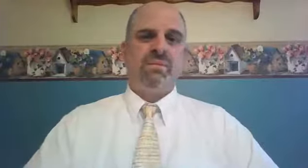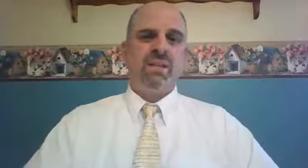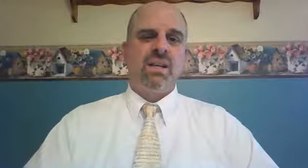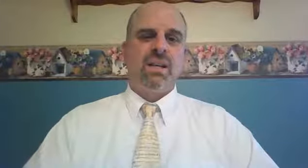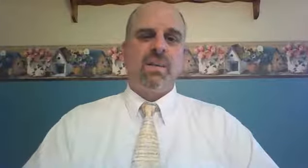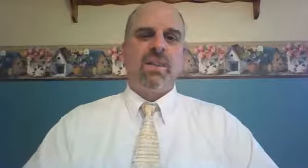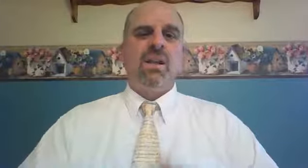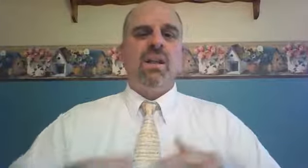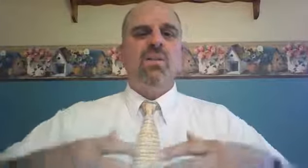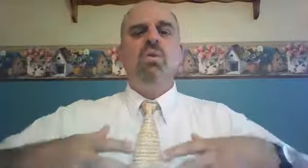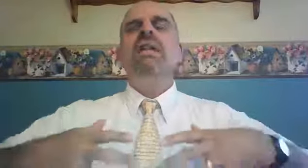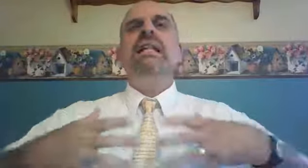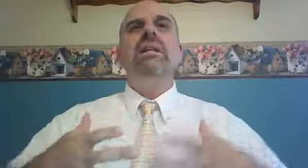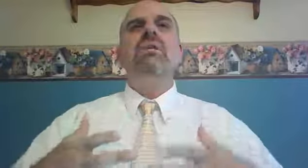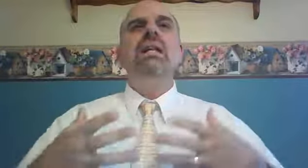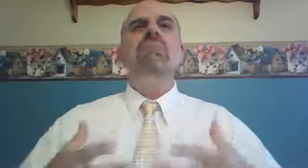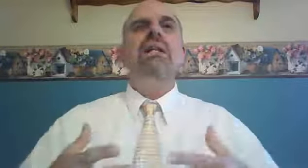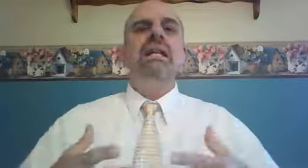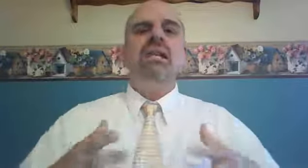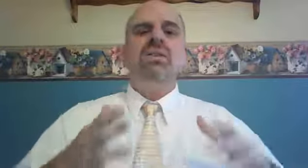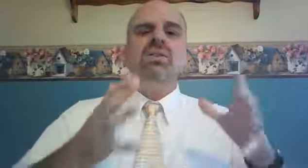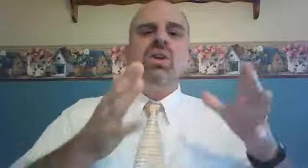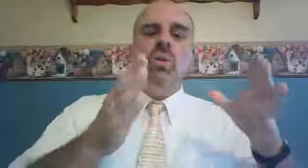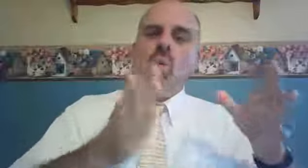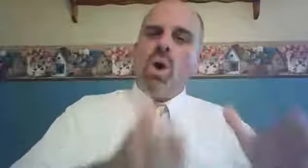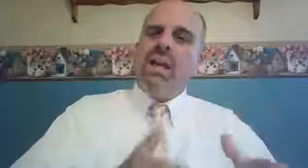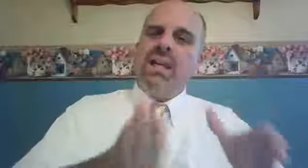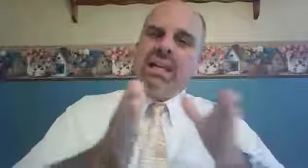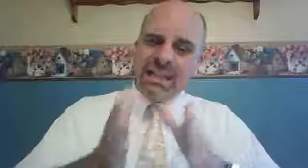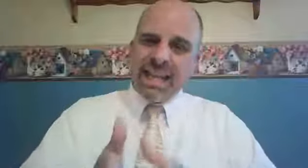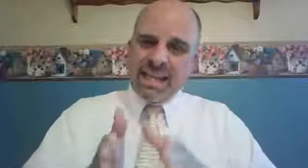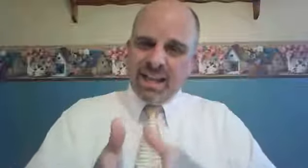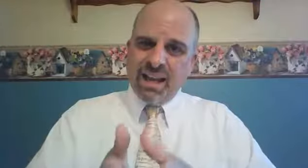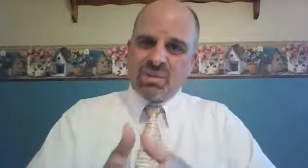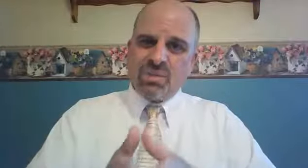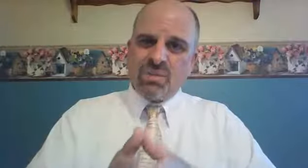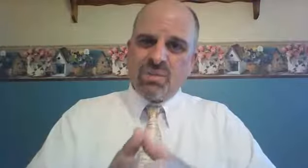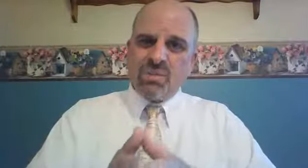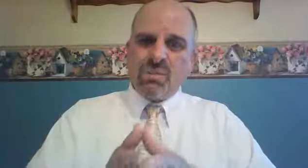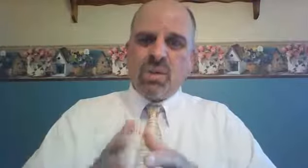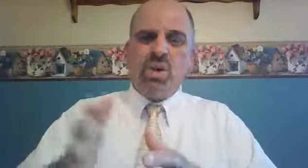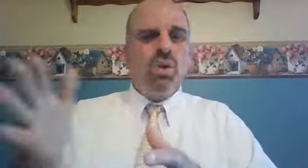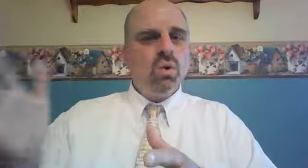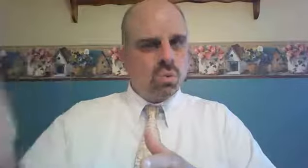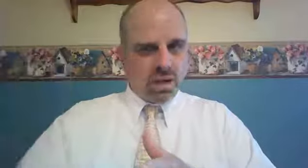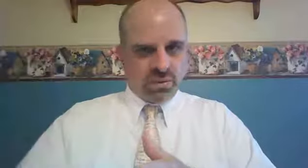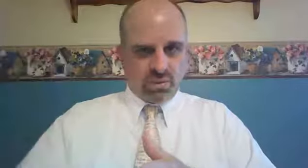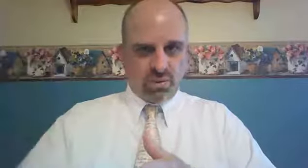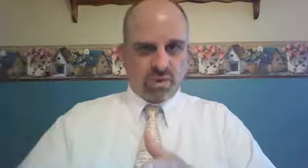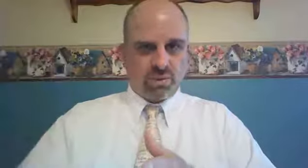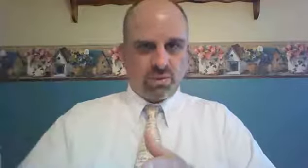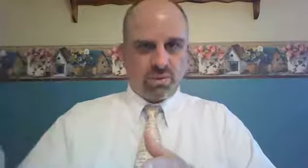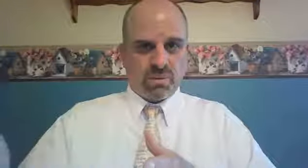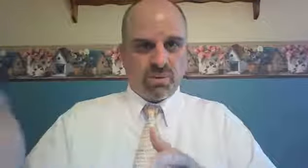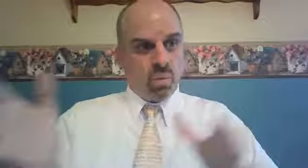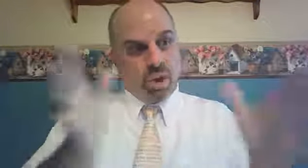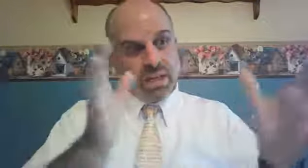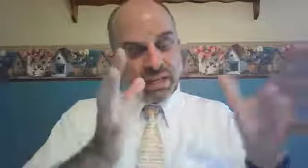The word literally means one like us who rescues us. One